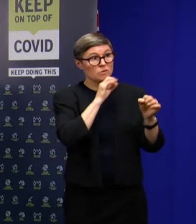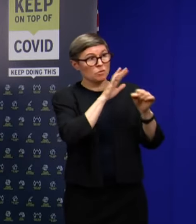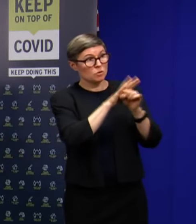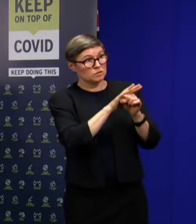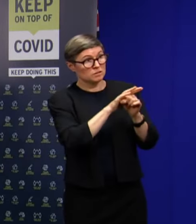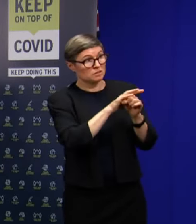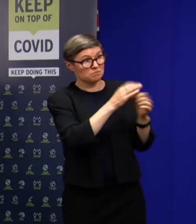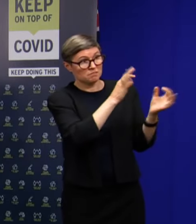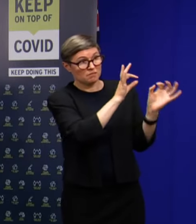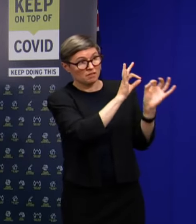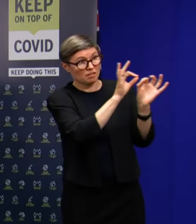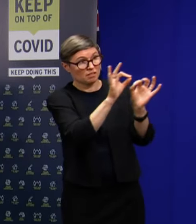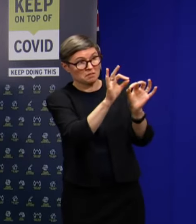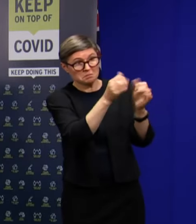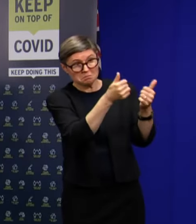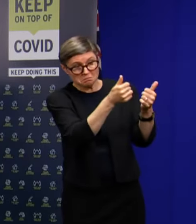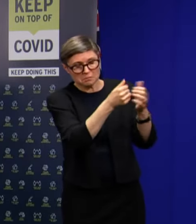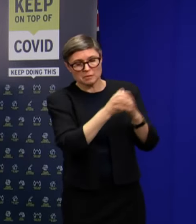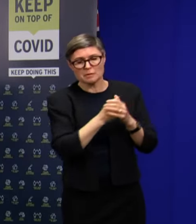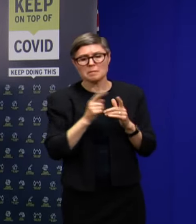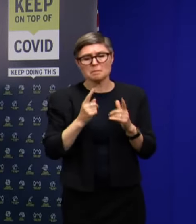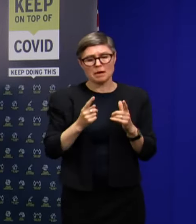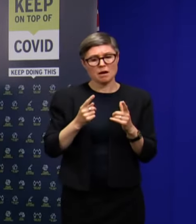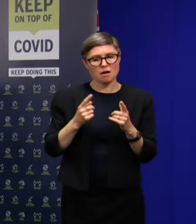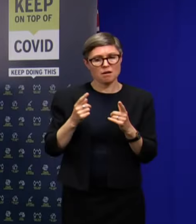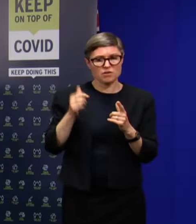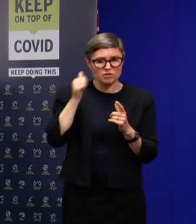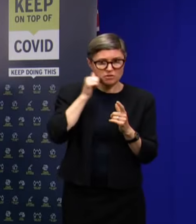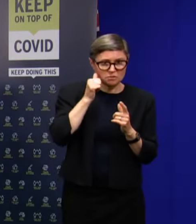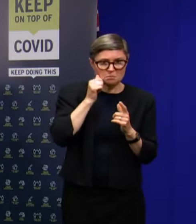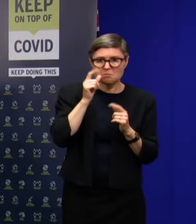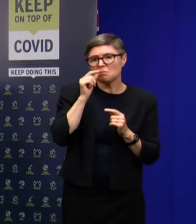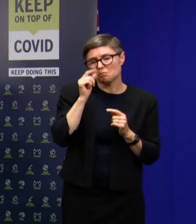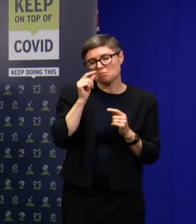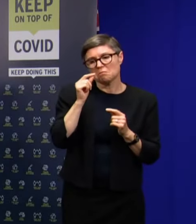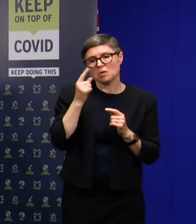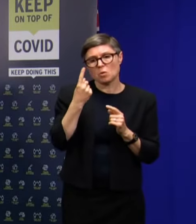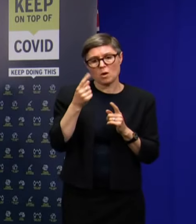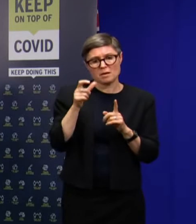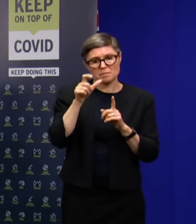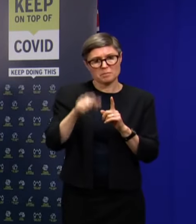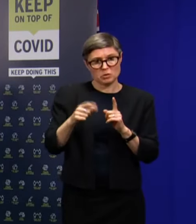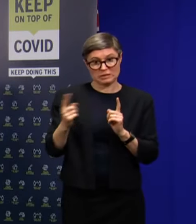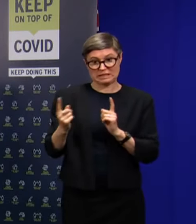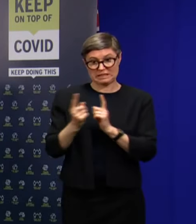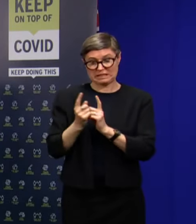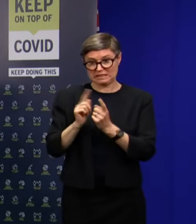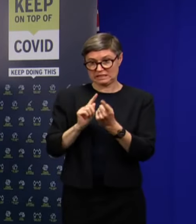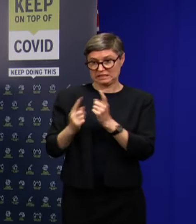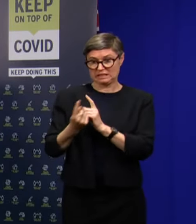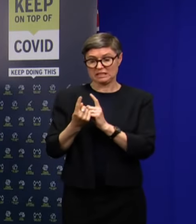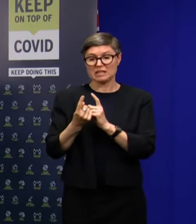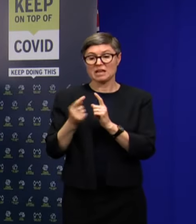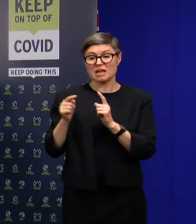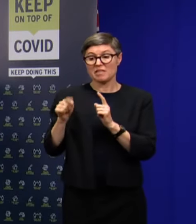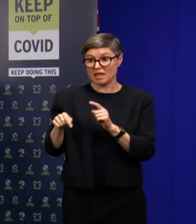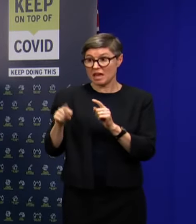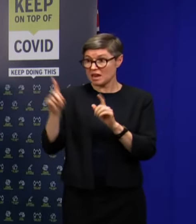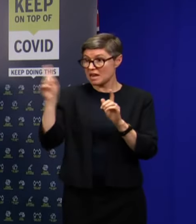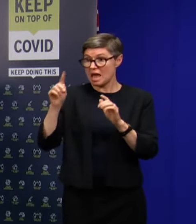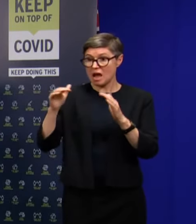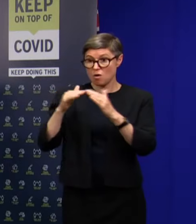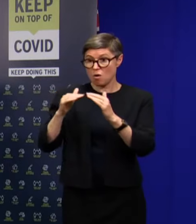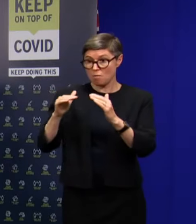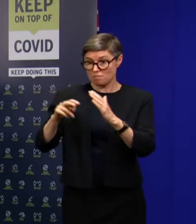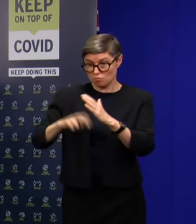there hasn't. But I think we have to be aware of the possibility that one of the people identified as a close contact now in quarantine could test positive